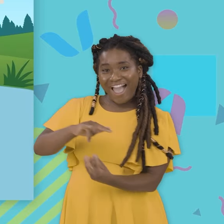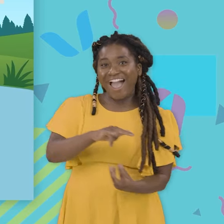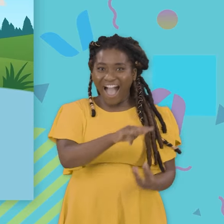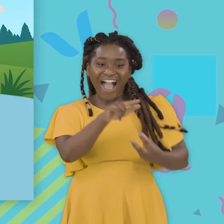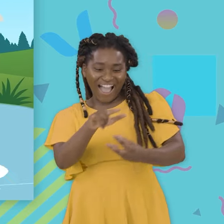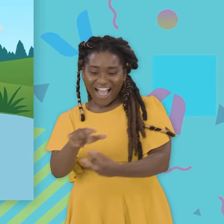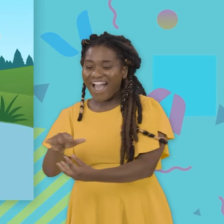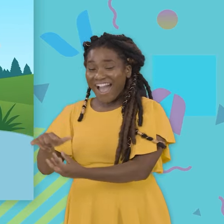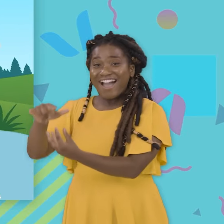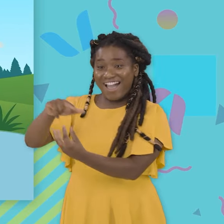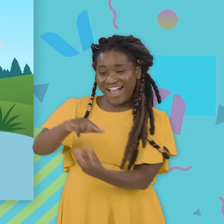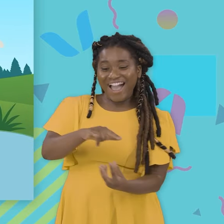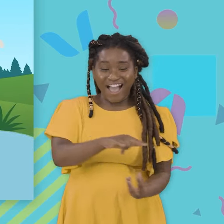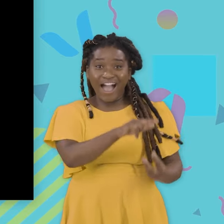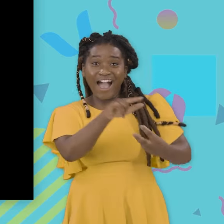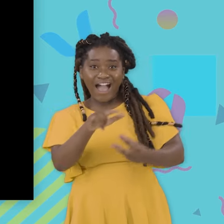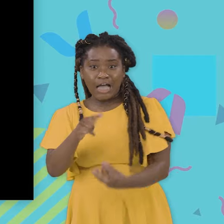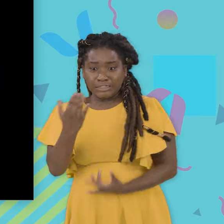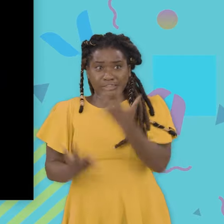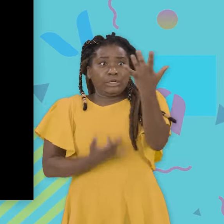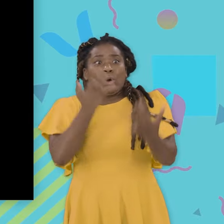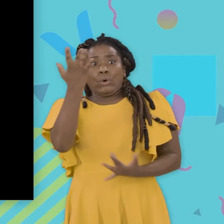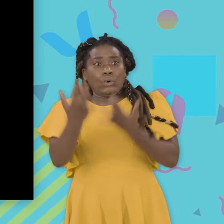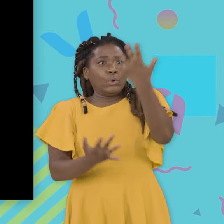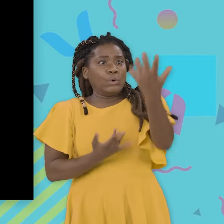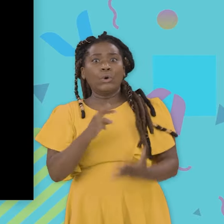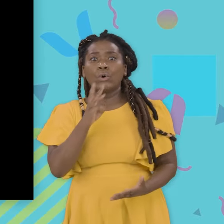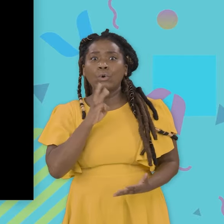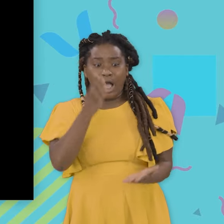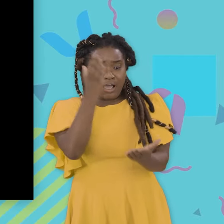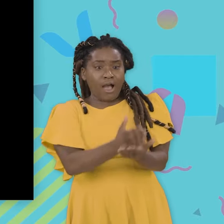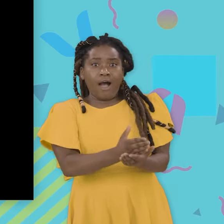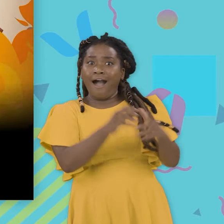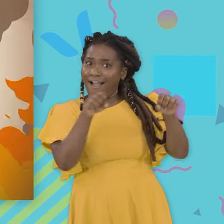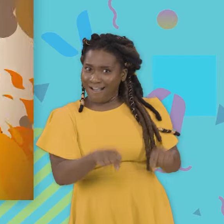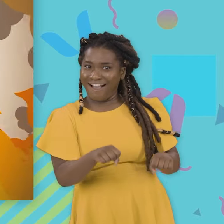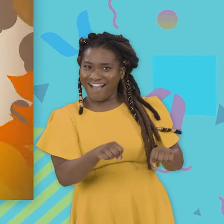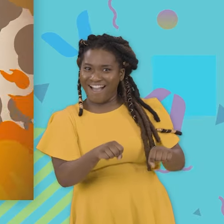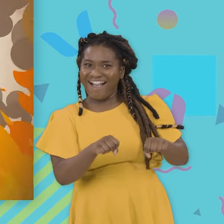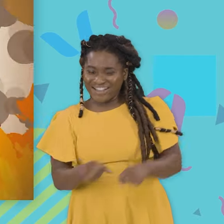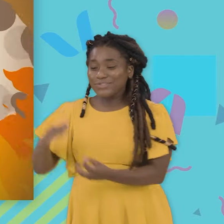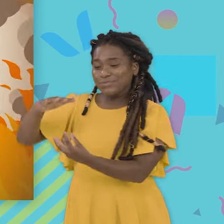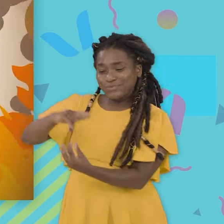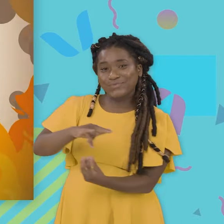helicopter Fighting fires from above the ground A firefighting